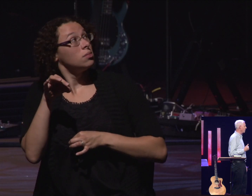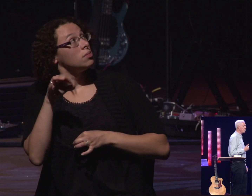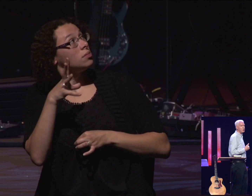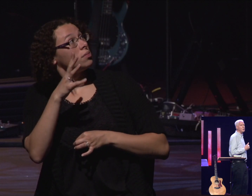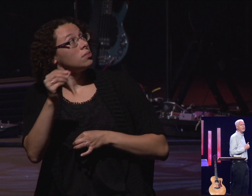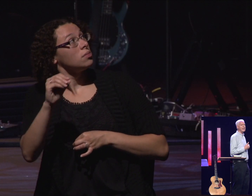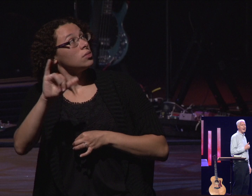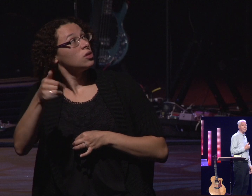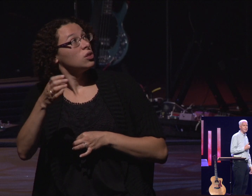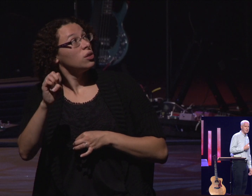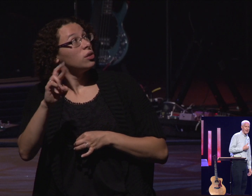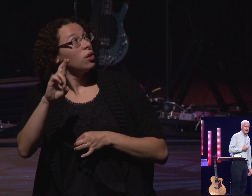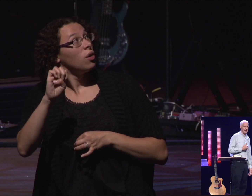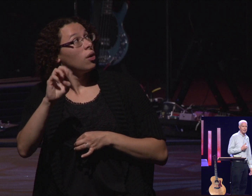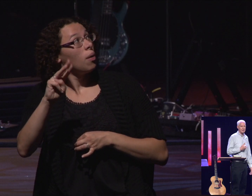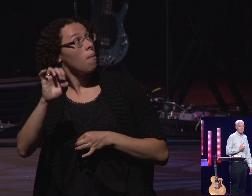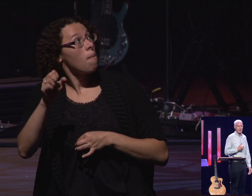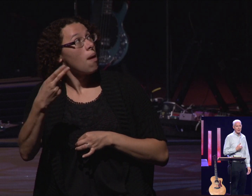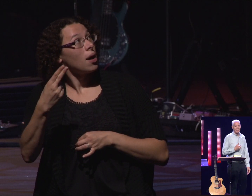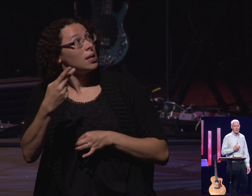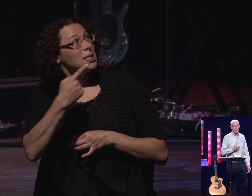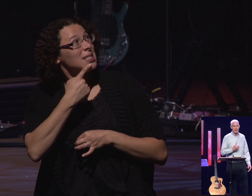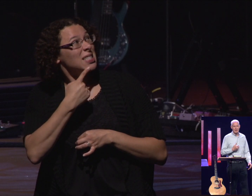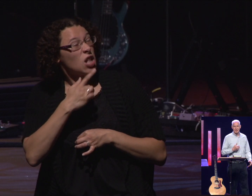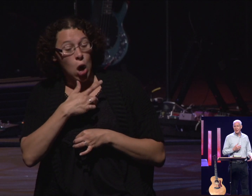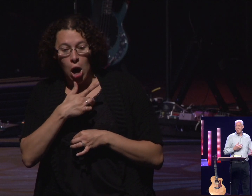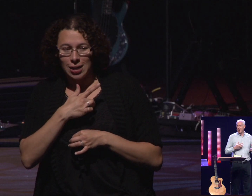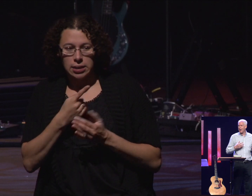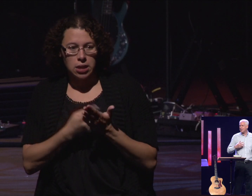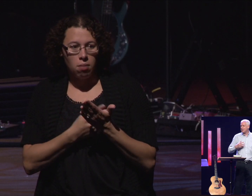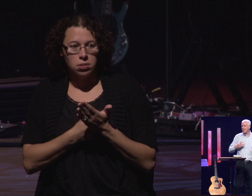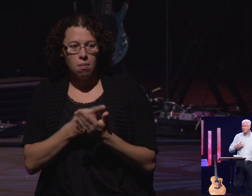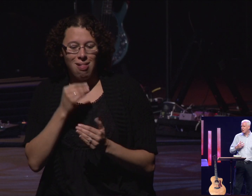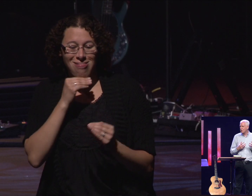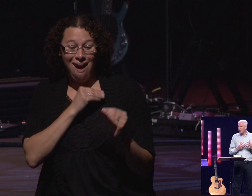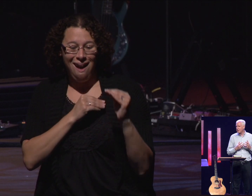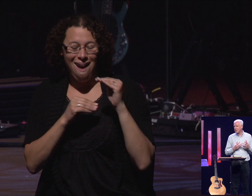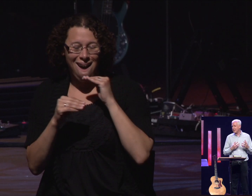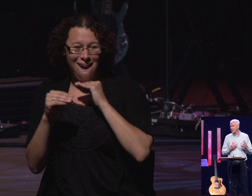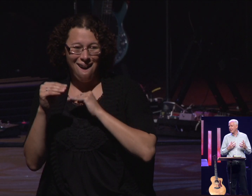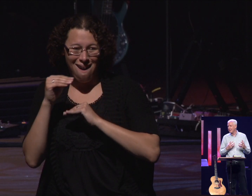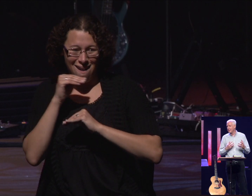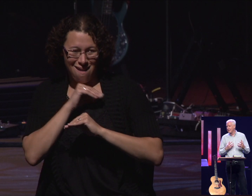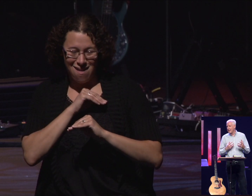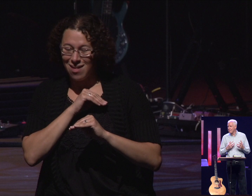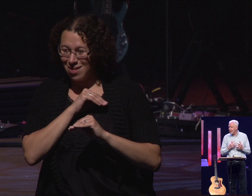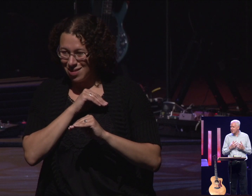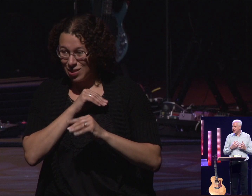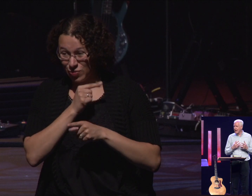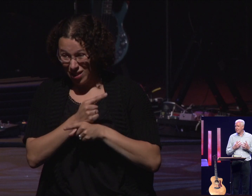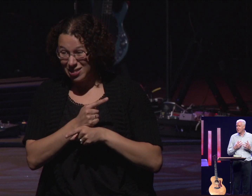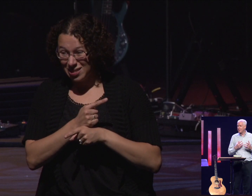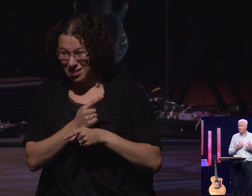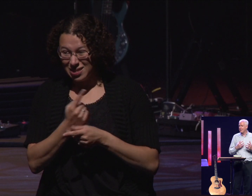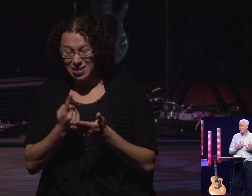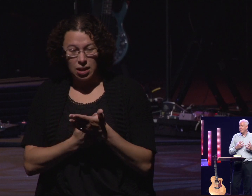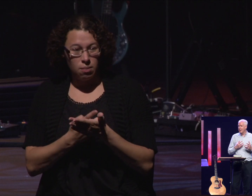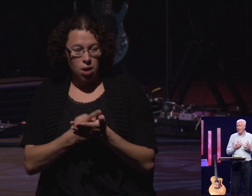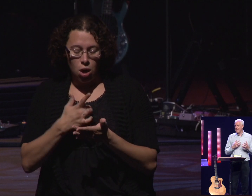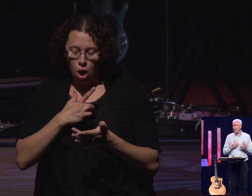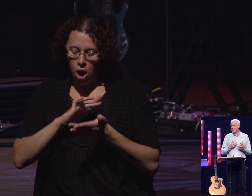cure. Who can understand it? Sometimes our hearts just get so twisted and messed up.